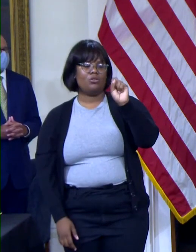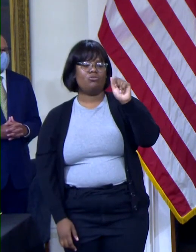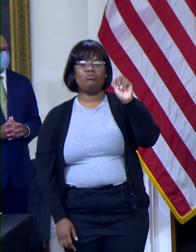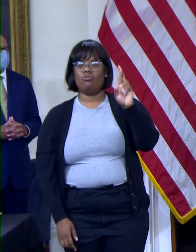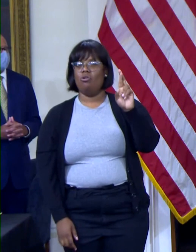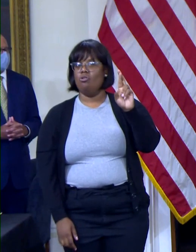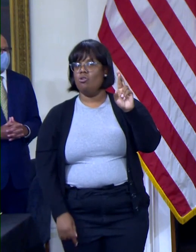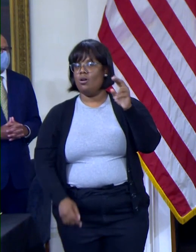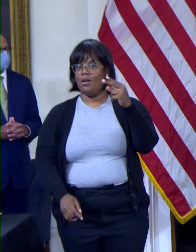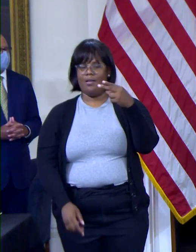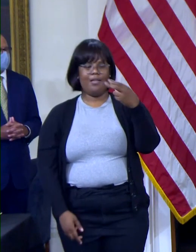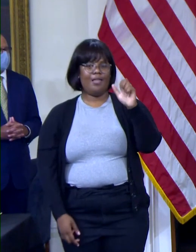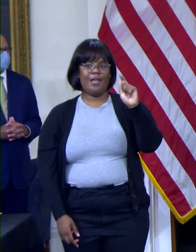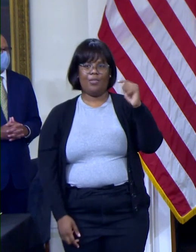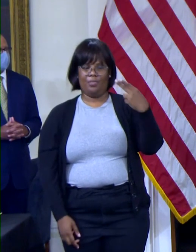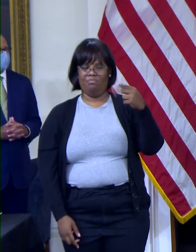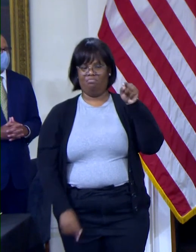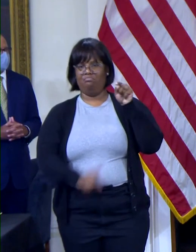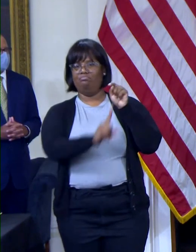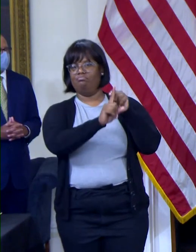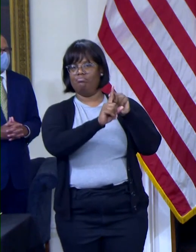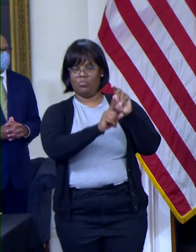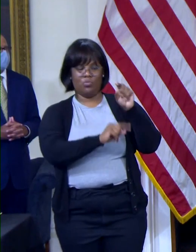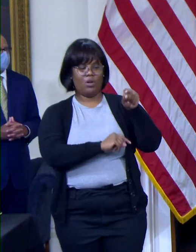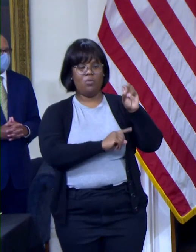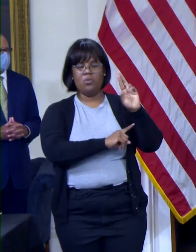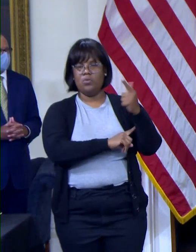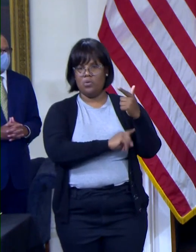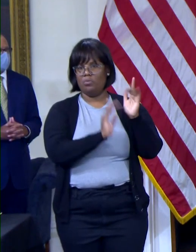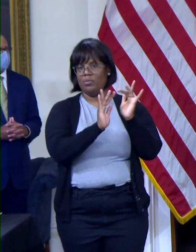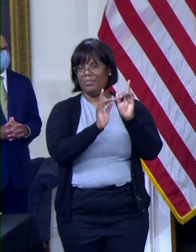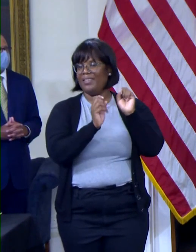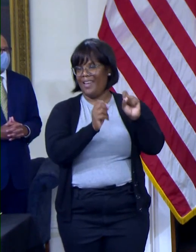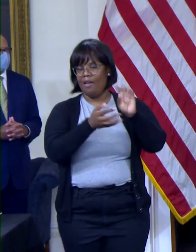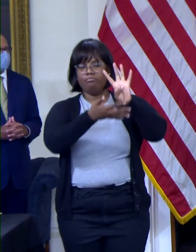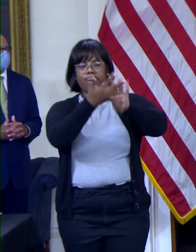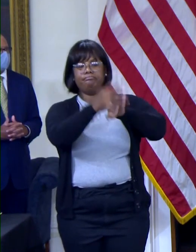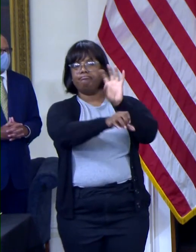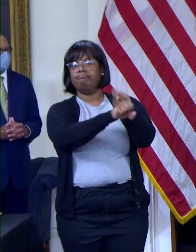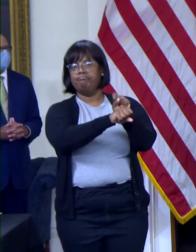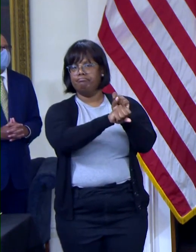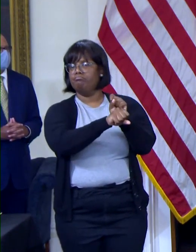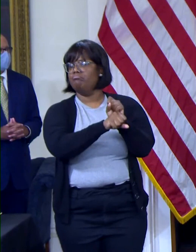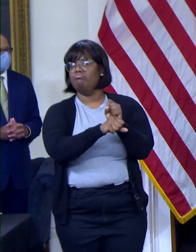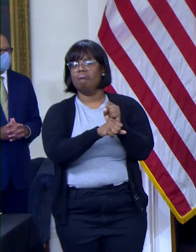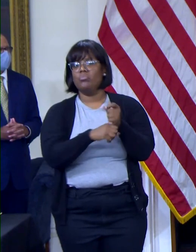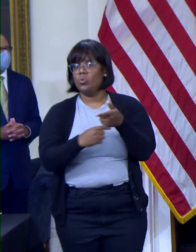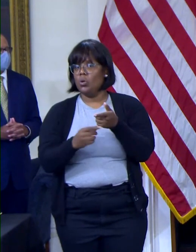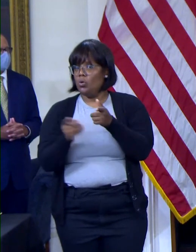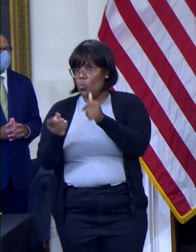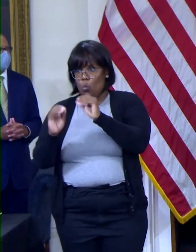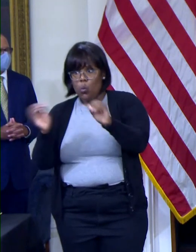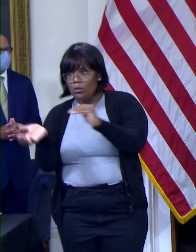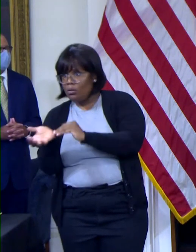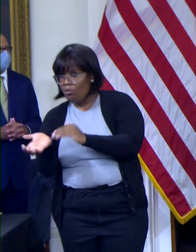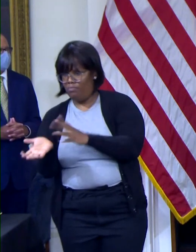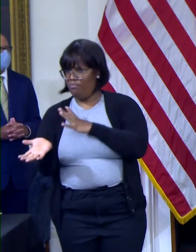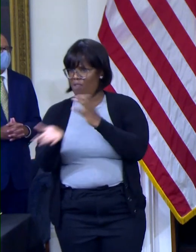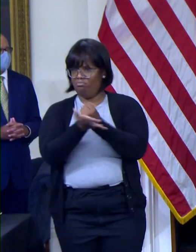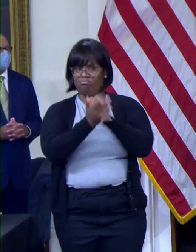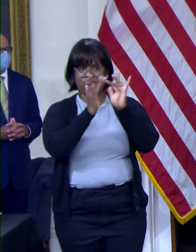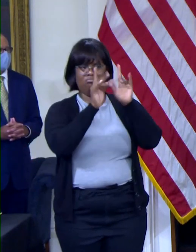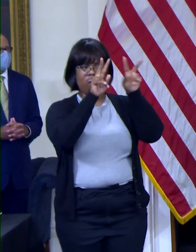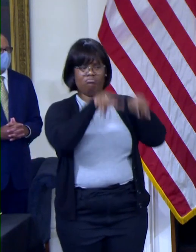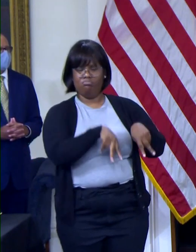virtual appointment. And if you don't have a doctor or the Internet, there's a phone number that you can call. That's 410-649